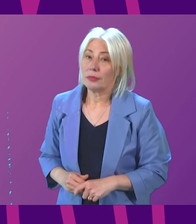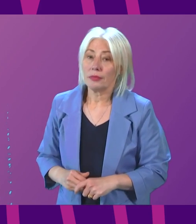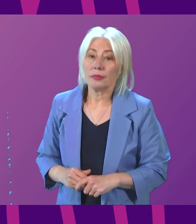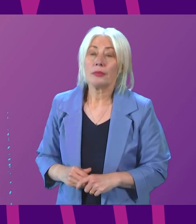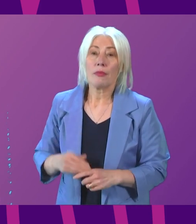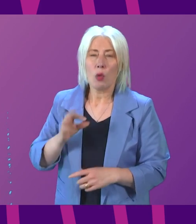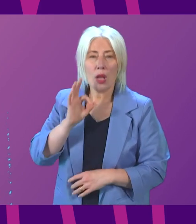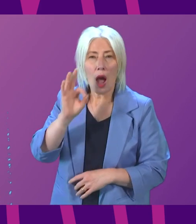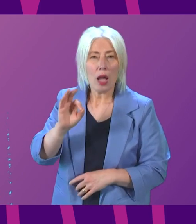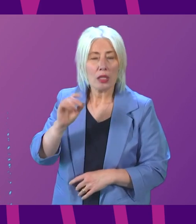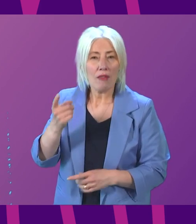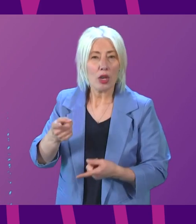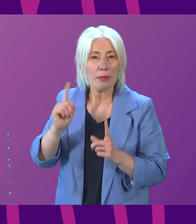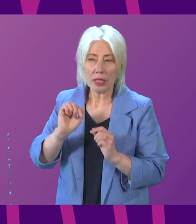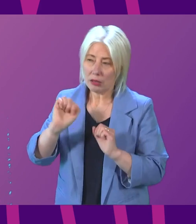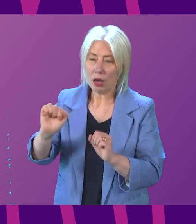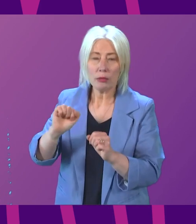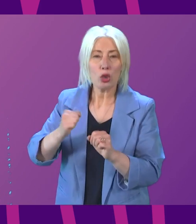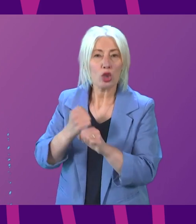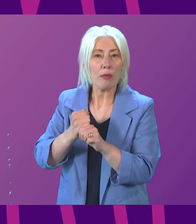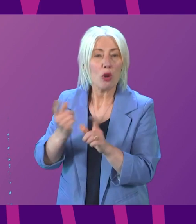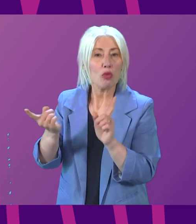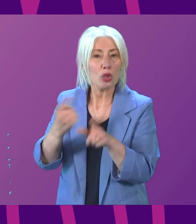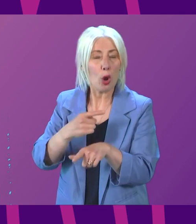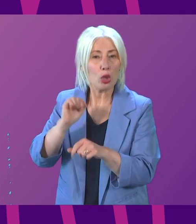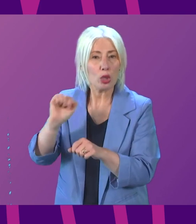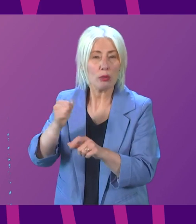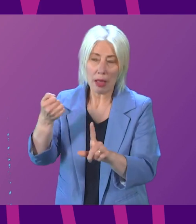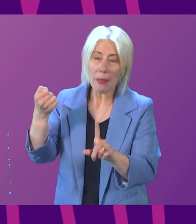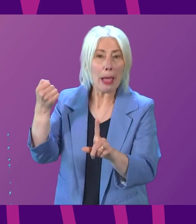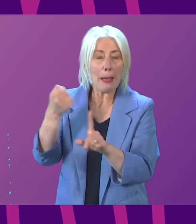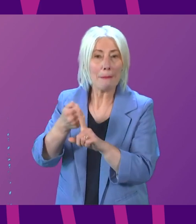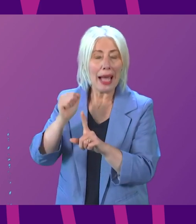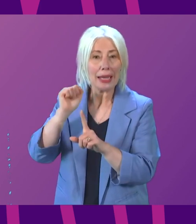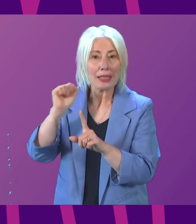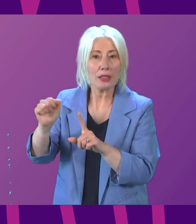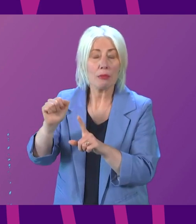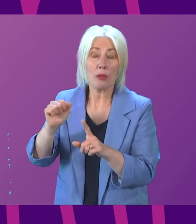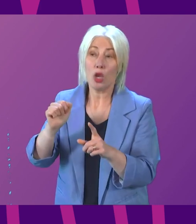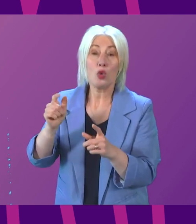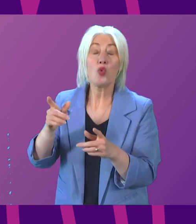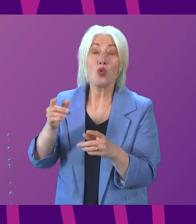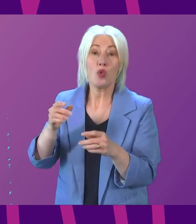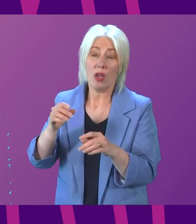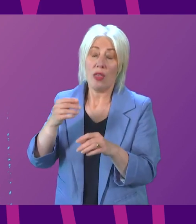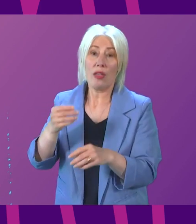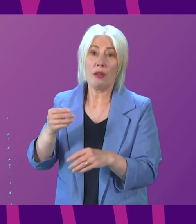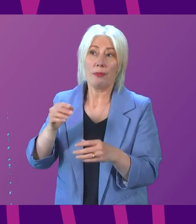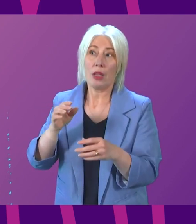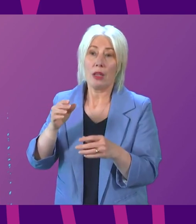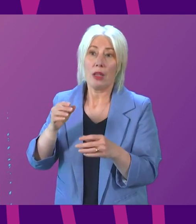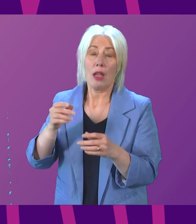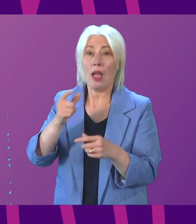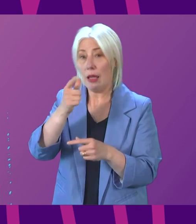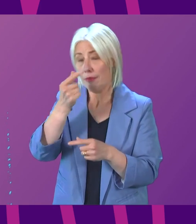you for any also to ask the First Minister what the Scottish Government's response is regarding the impact on Scotland to the energy profits levy, commonly referred to as